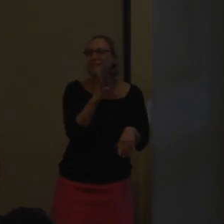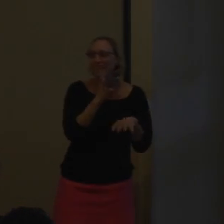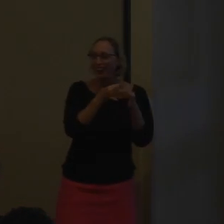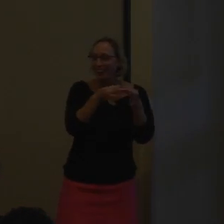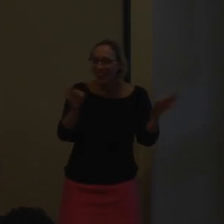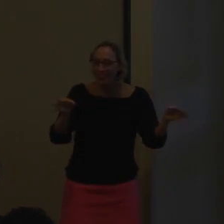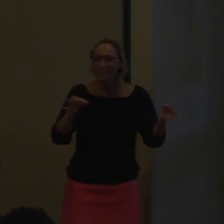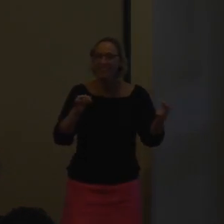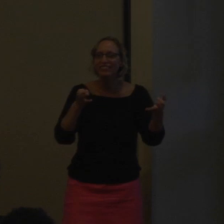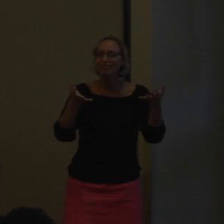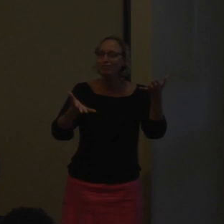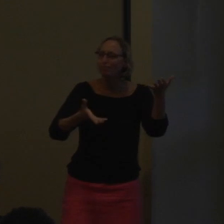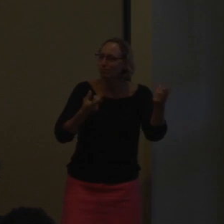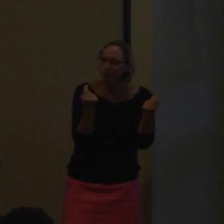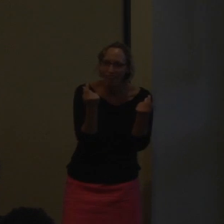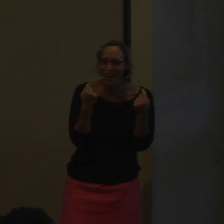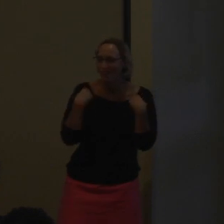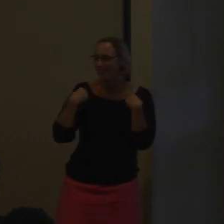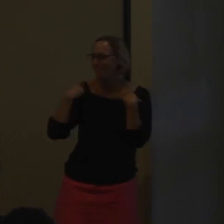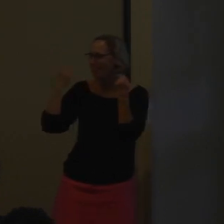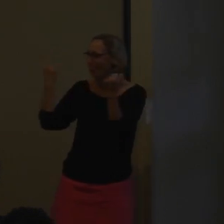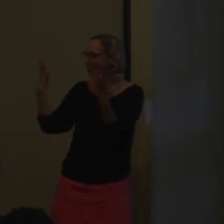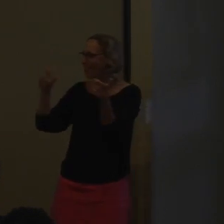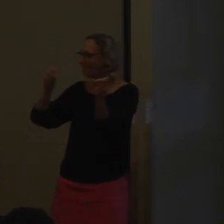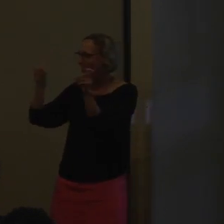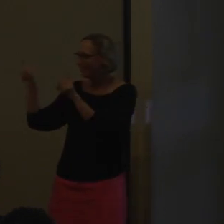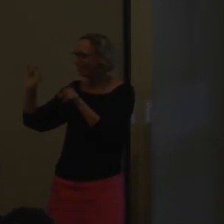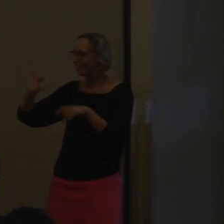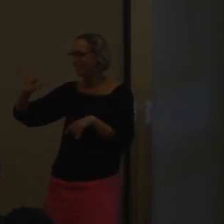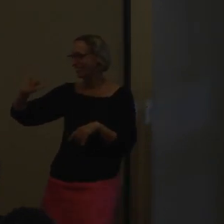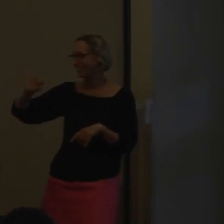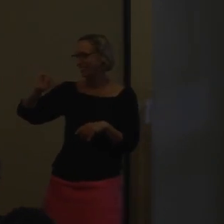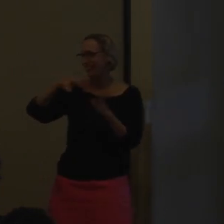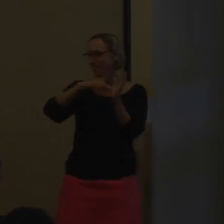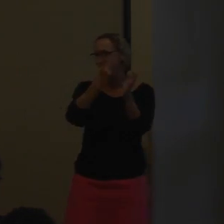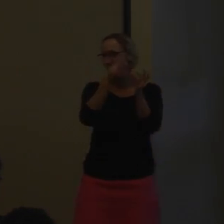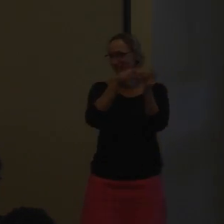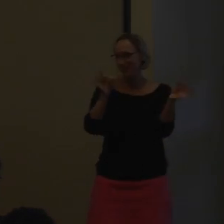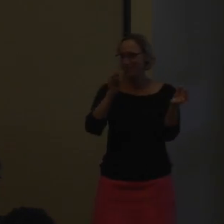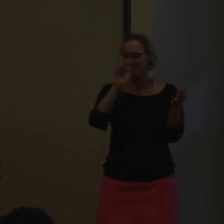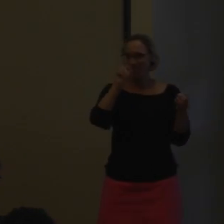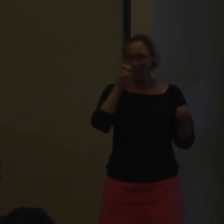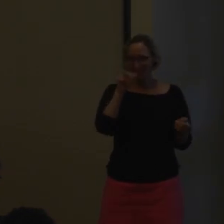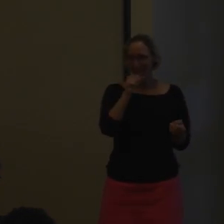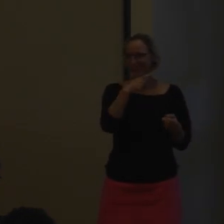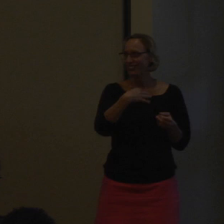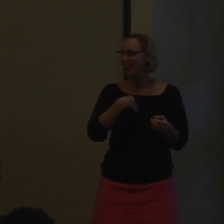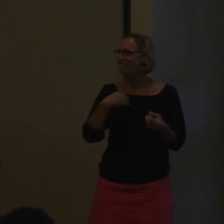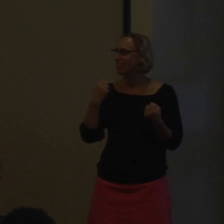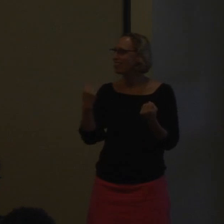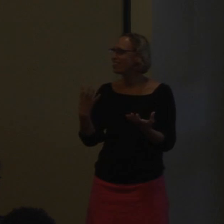different than the spoken language? Because it's visual? There's just a bunch of questions that we have, kind of like how